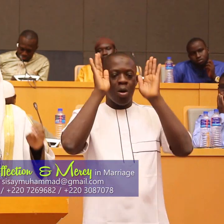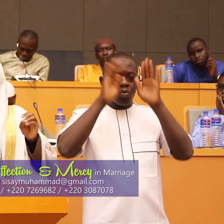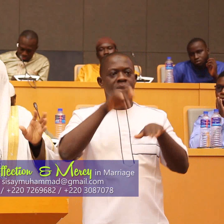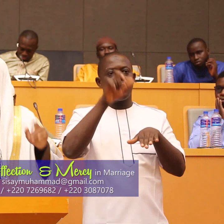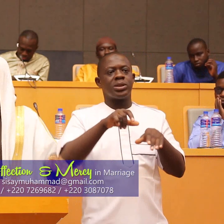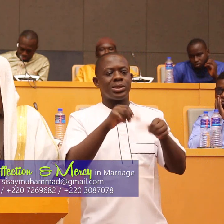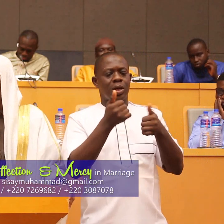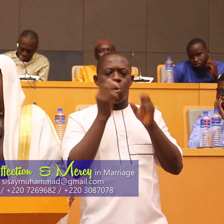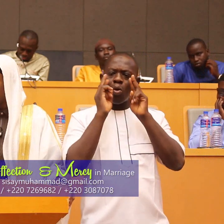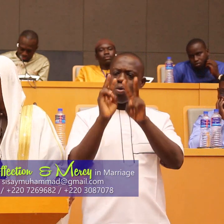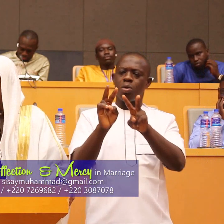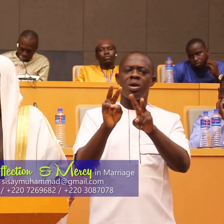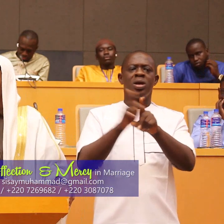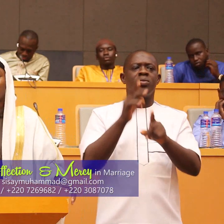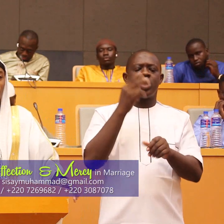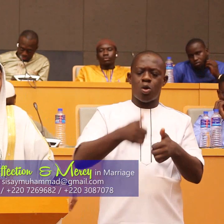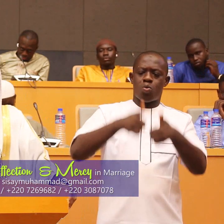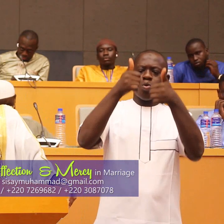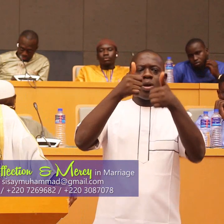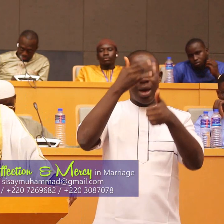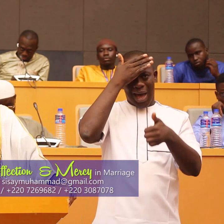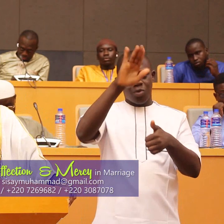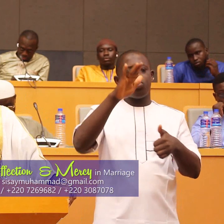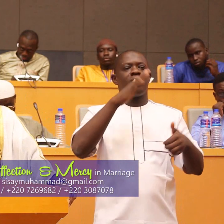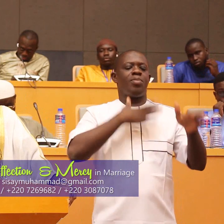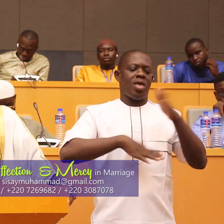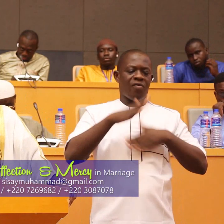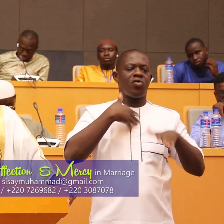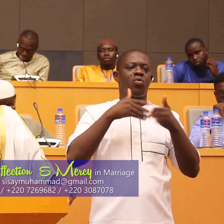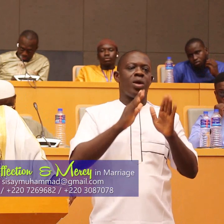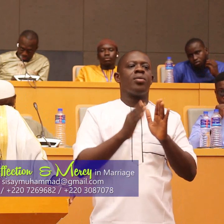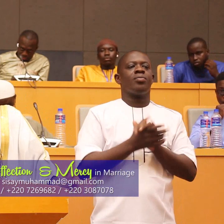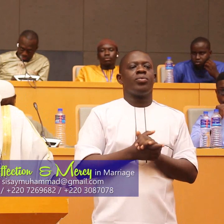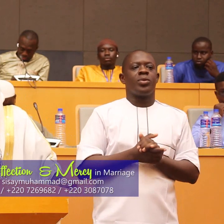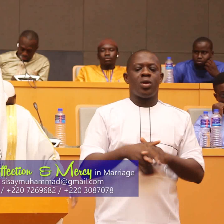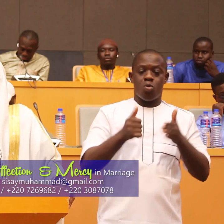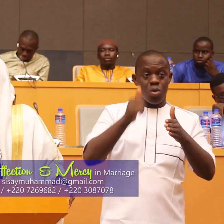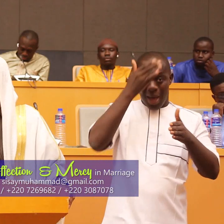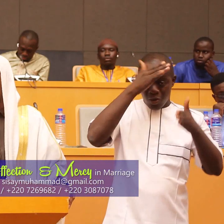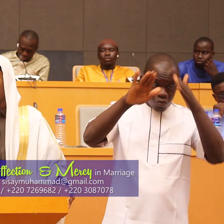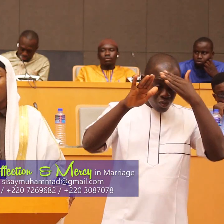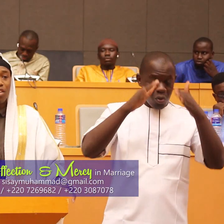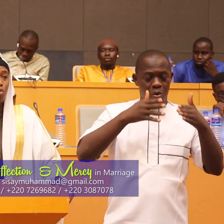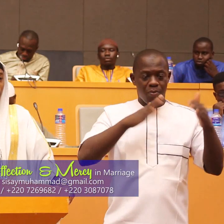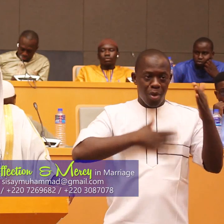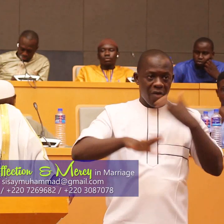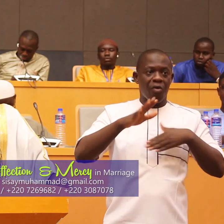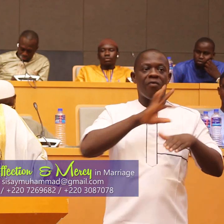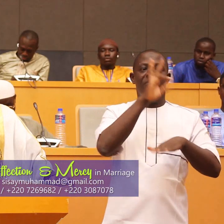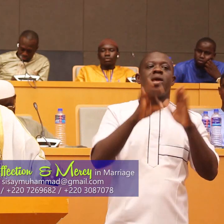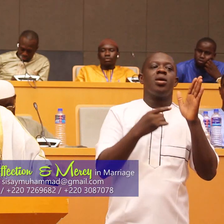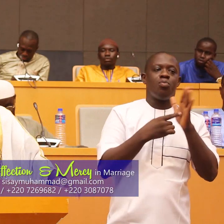he will see good character the shaykh was discussing about that good character is very important as a